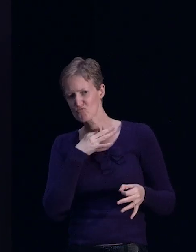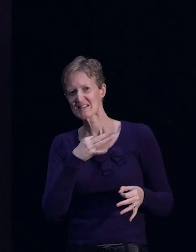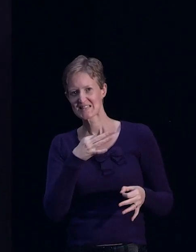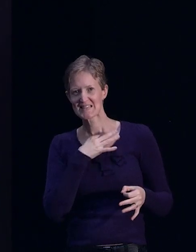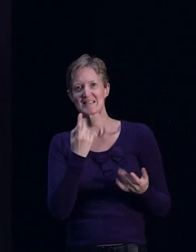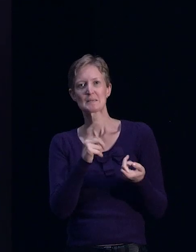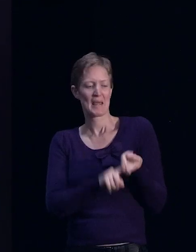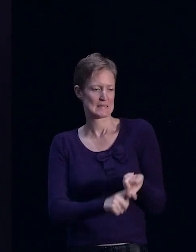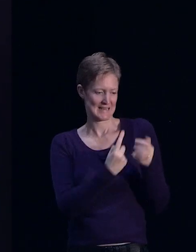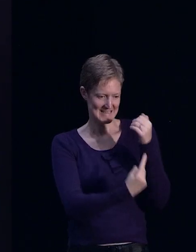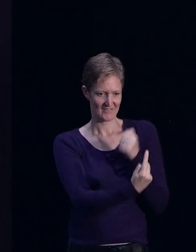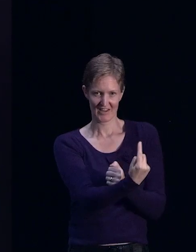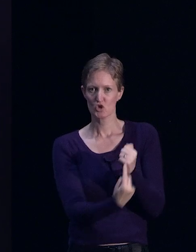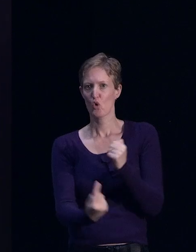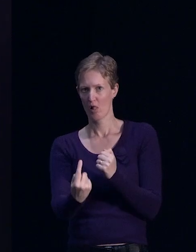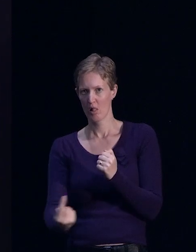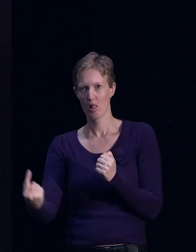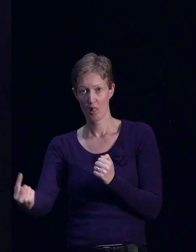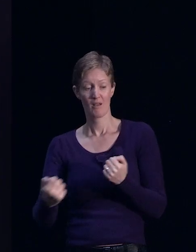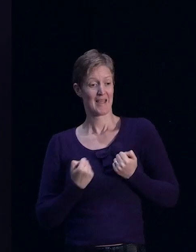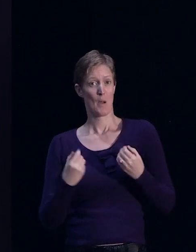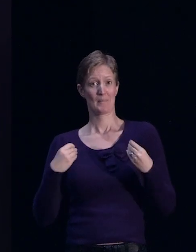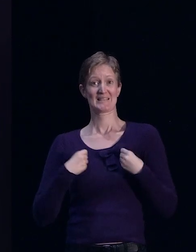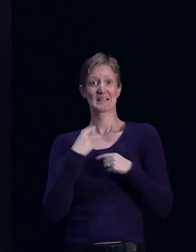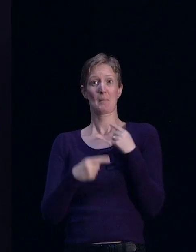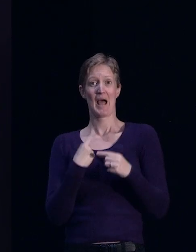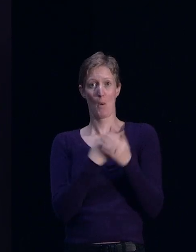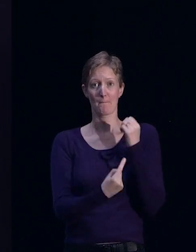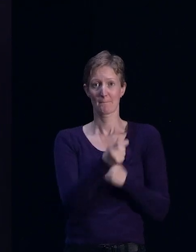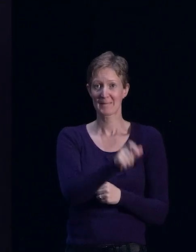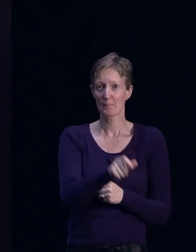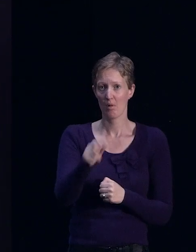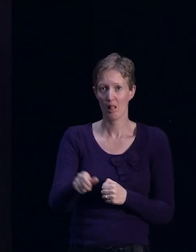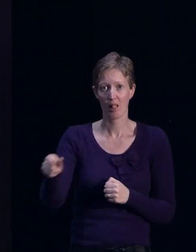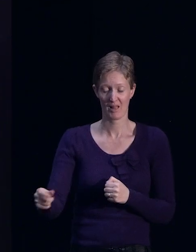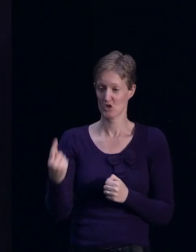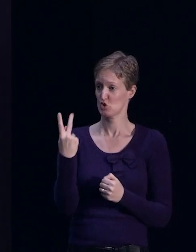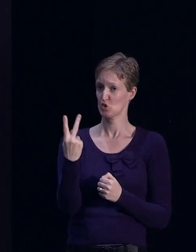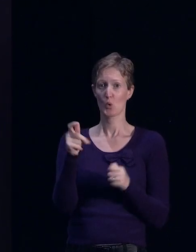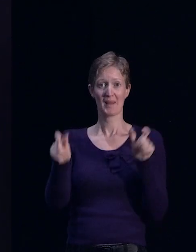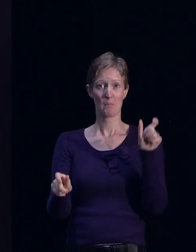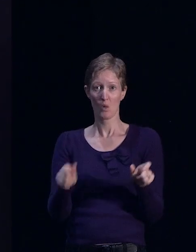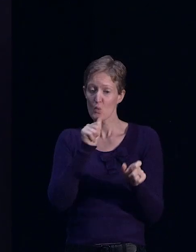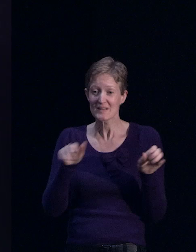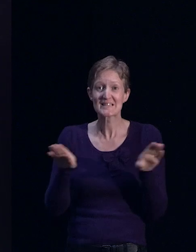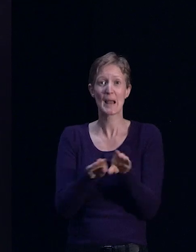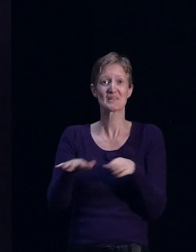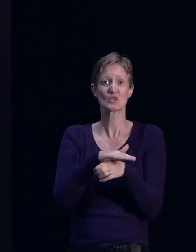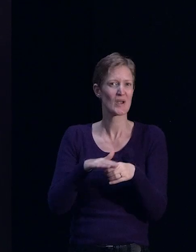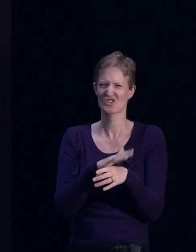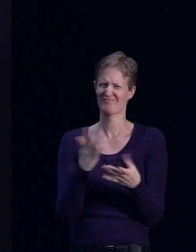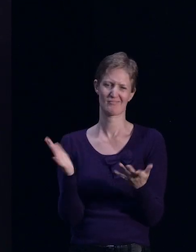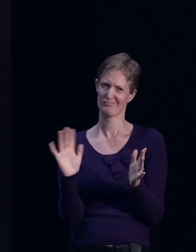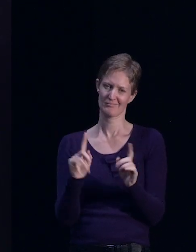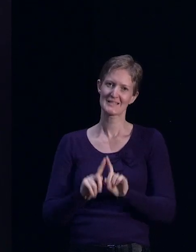So look, our business is about people and no two individual circumstances are the same. So we assess those things on an